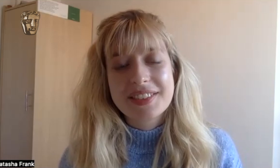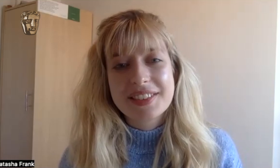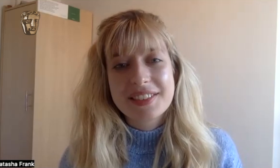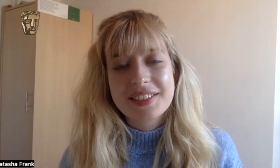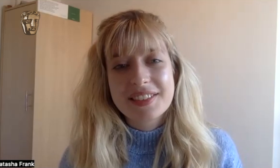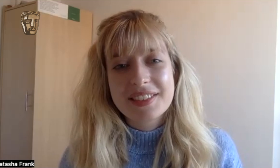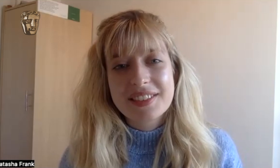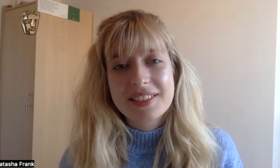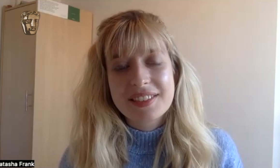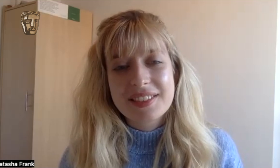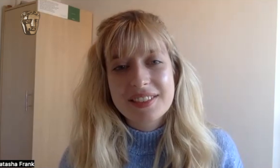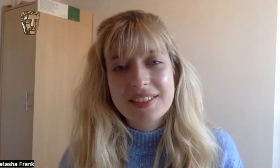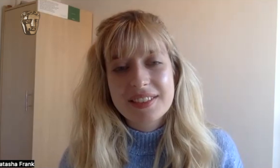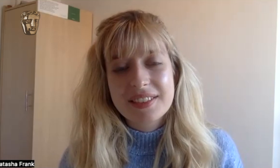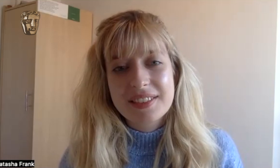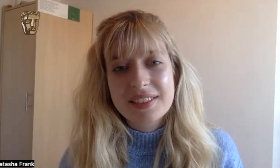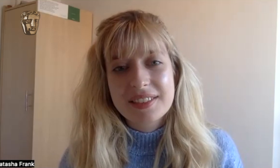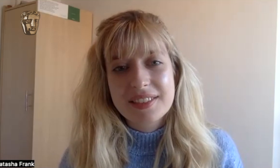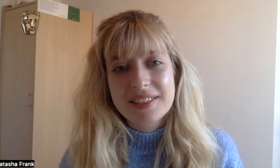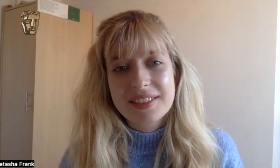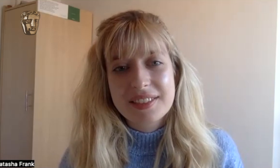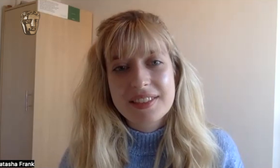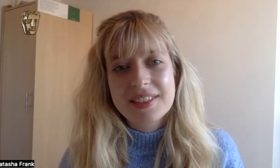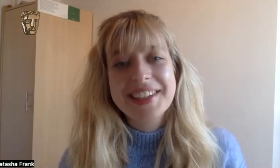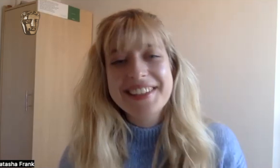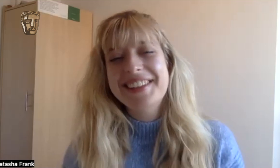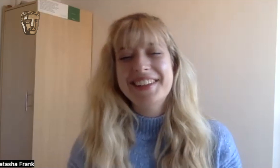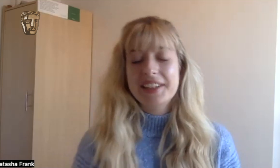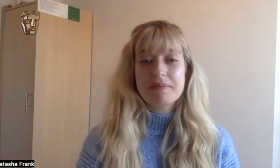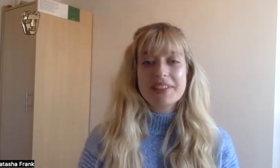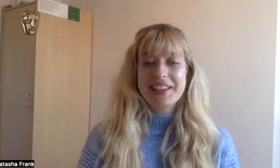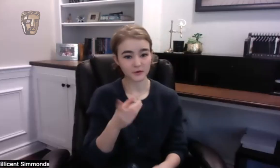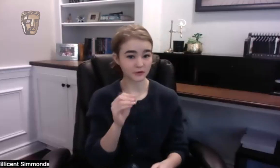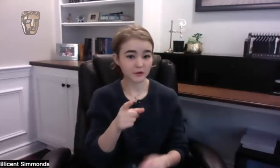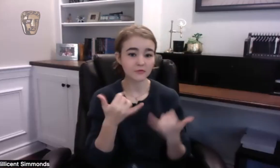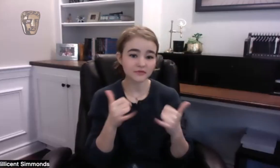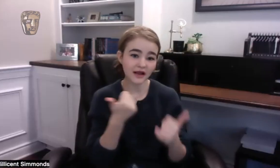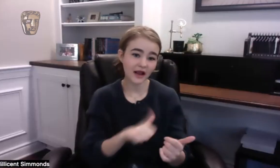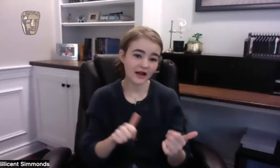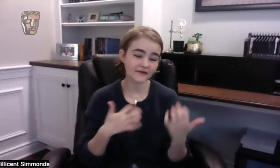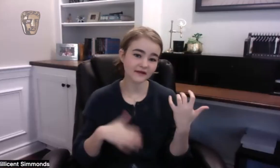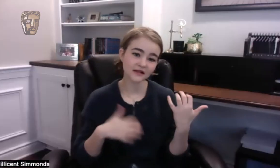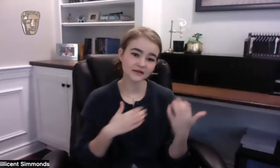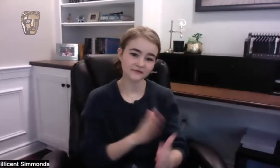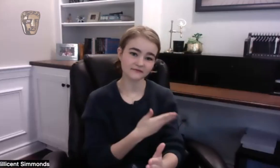you know become professional or good at anything myself. What about you? Did you grow up playing an instrument?